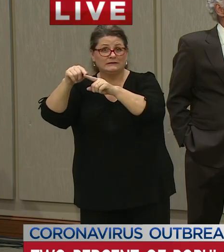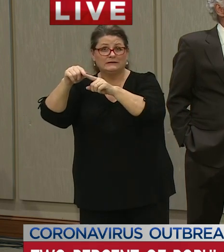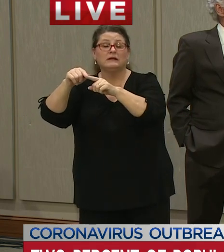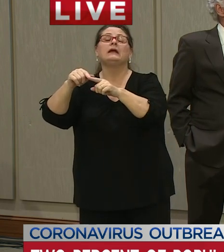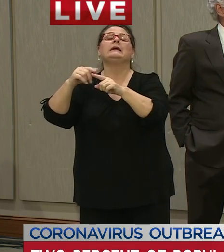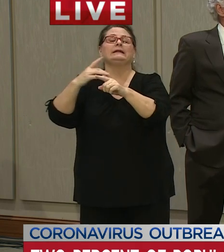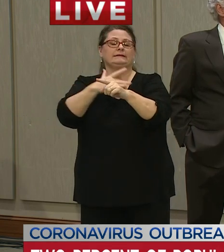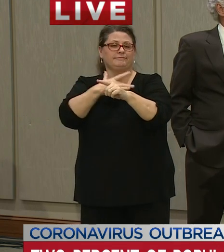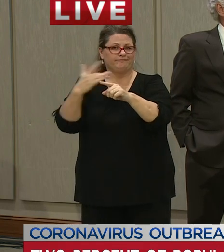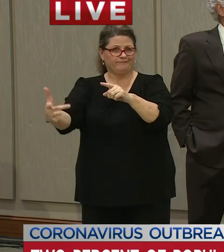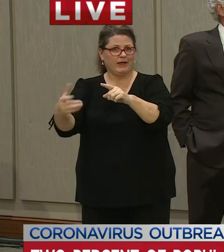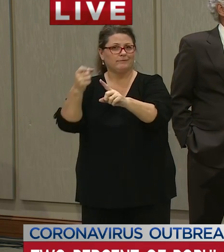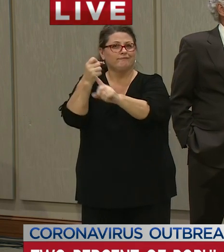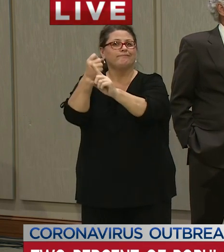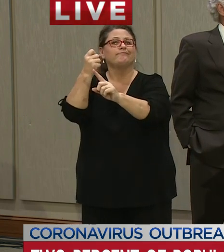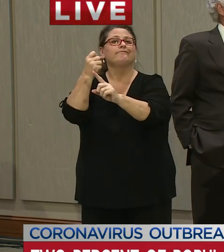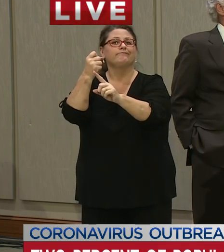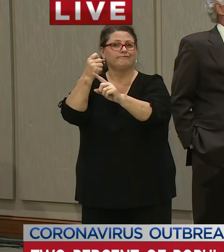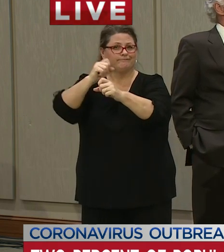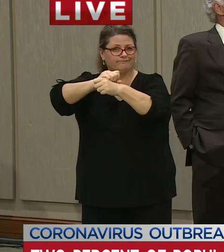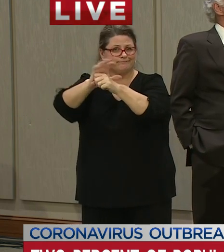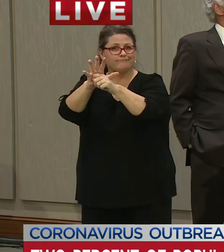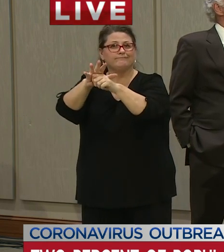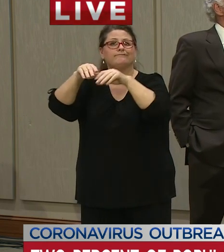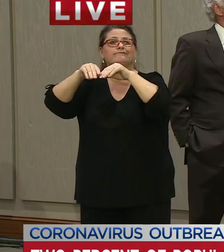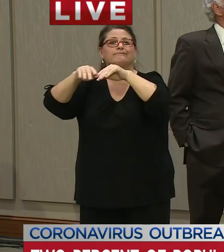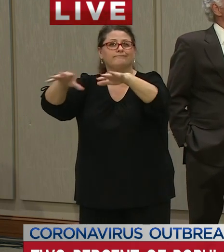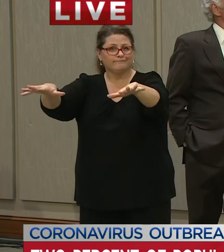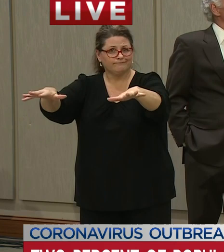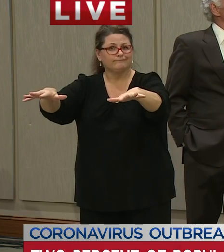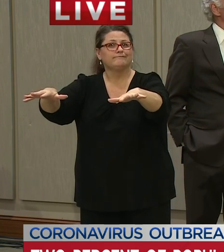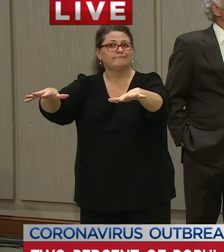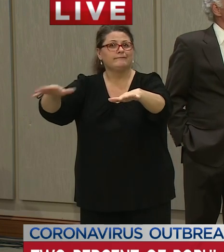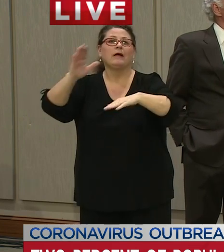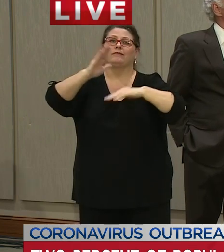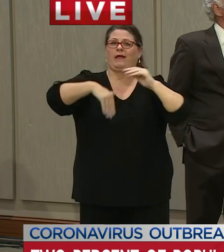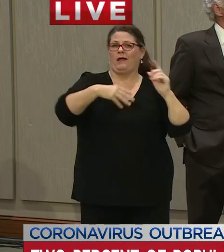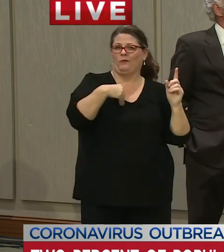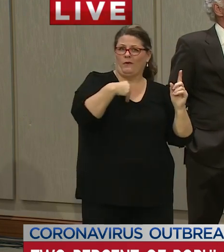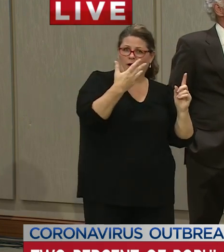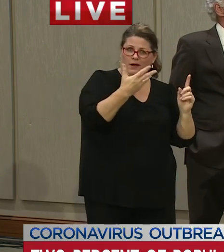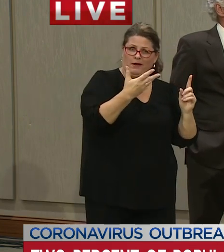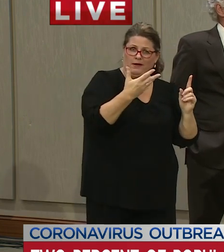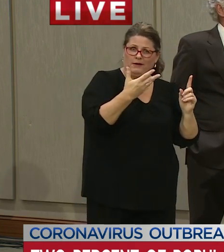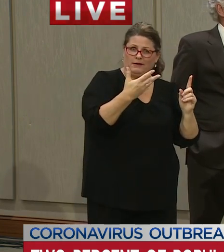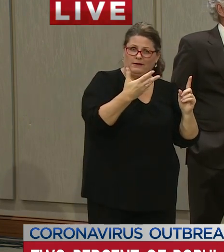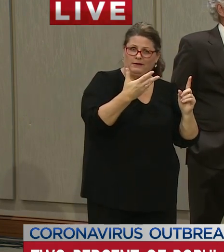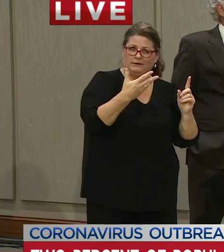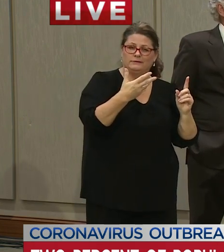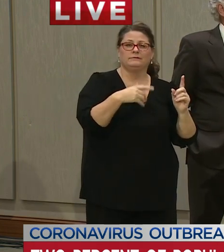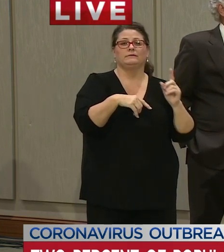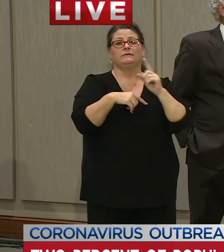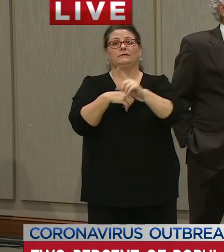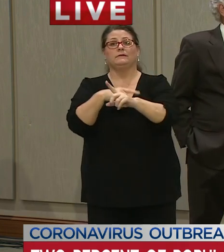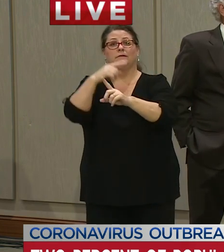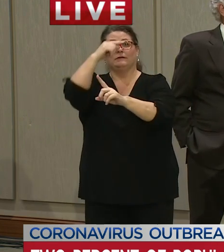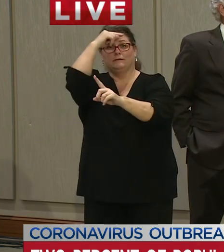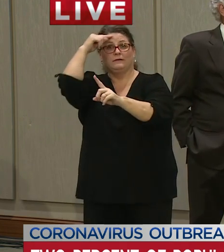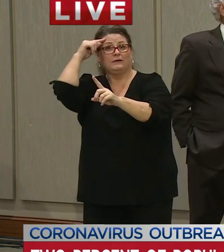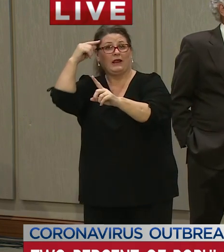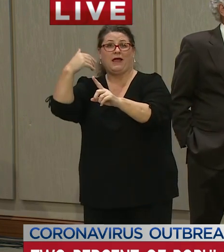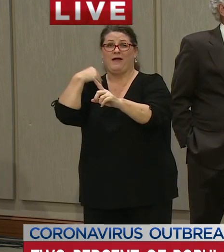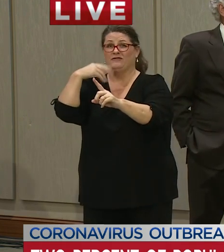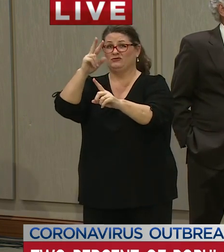with higher per capita rates of serious illness and death than in white populations African Americans represent